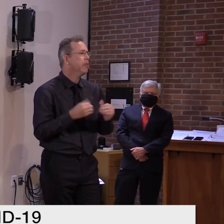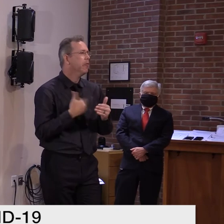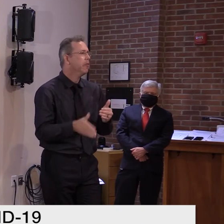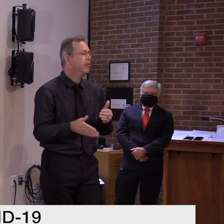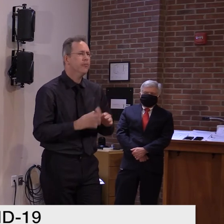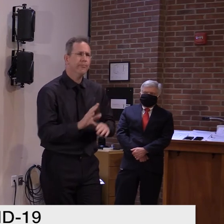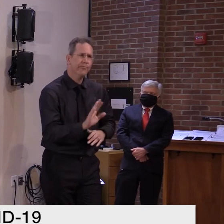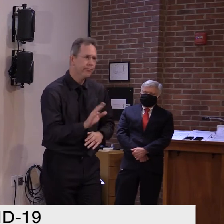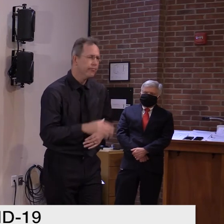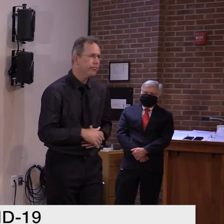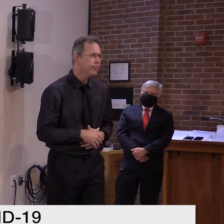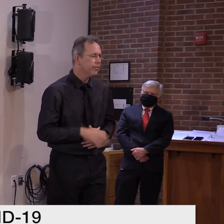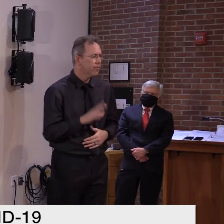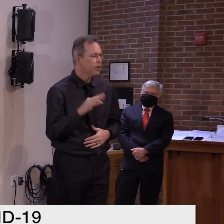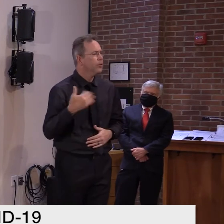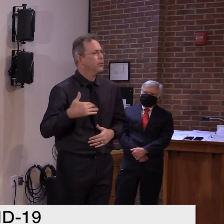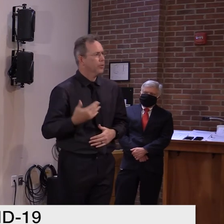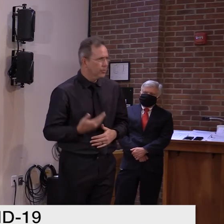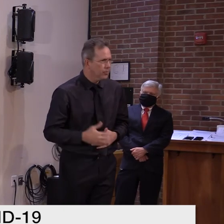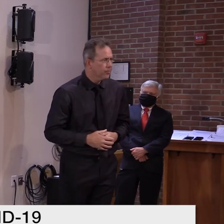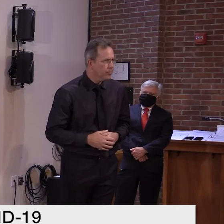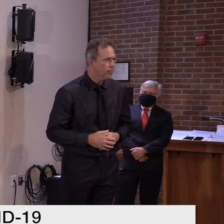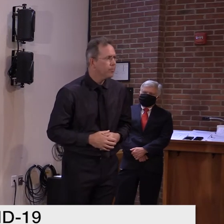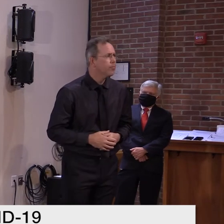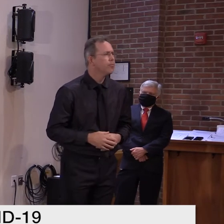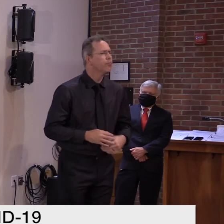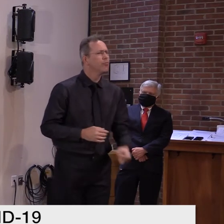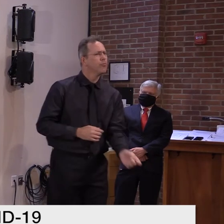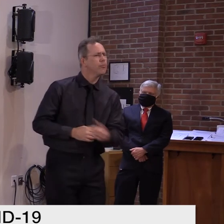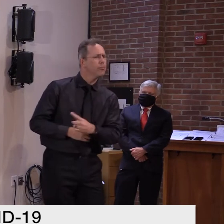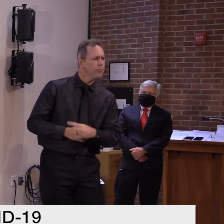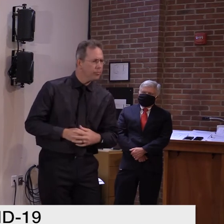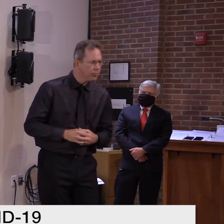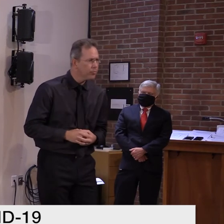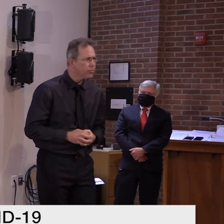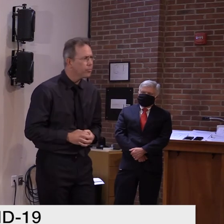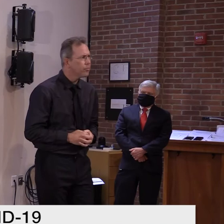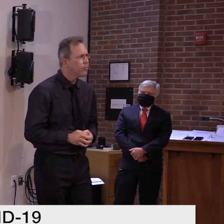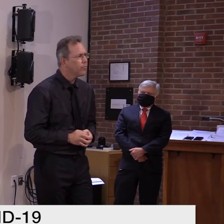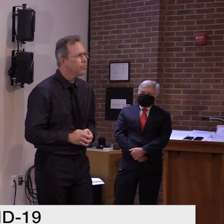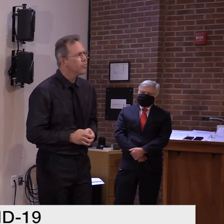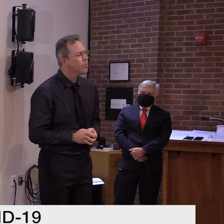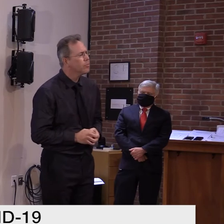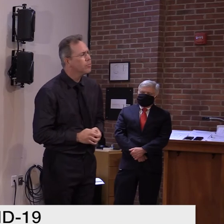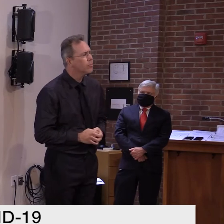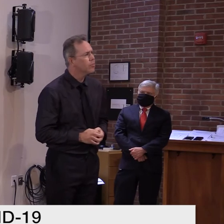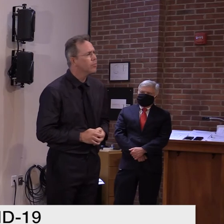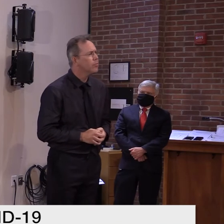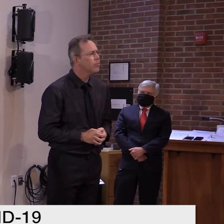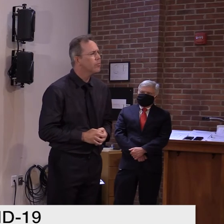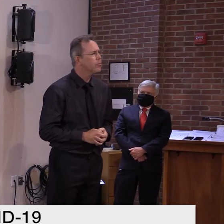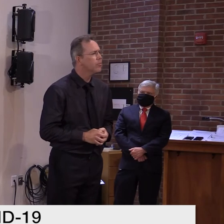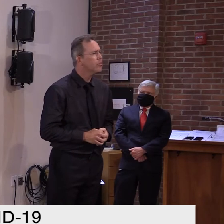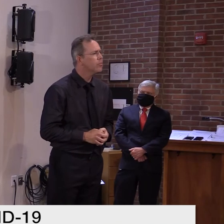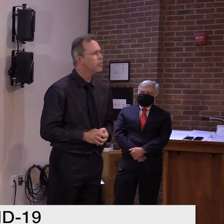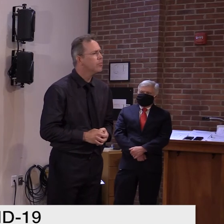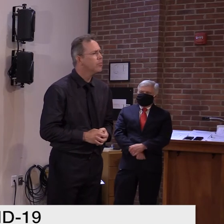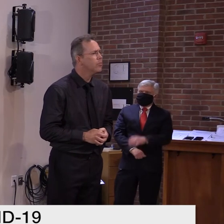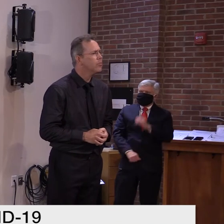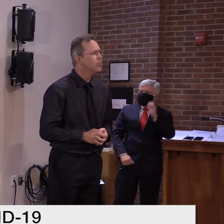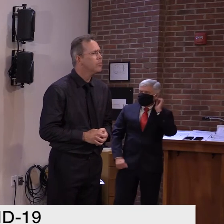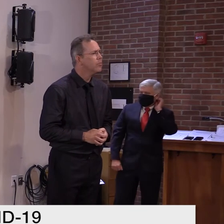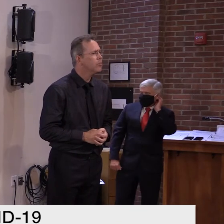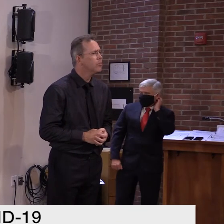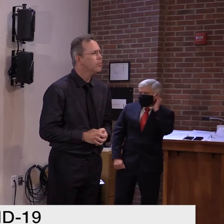So, I mean, if, uh, if every life was priceless, the entire economy would be shut down. So I'm just trying to get back Yeah, I'm not, what I'm saying is